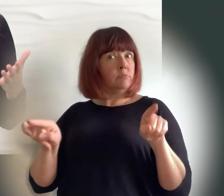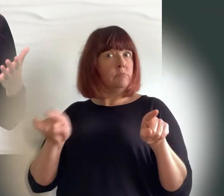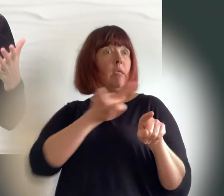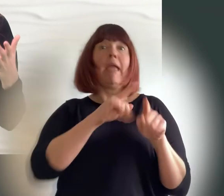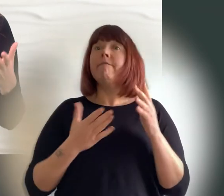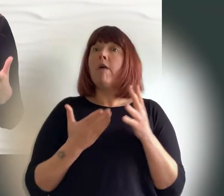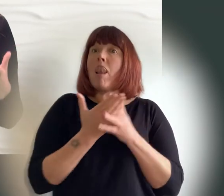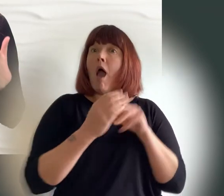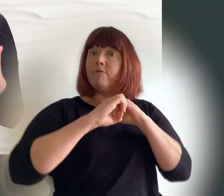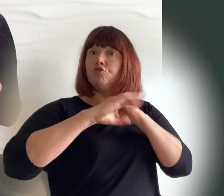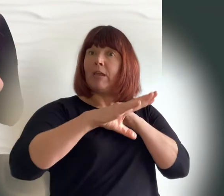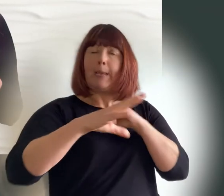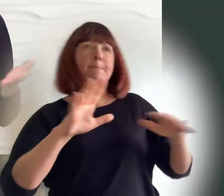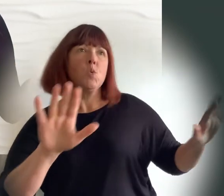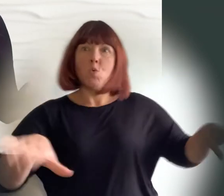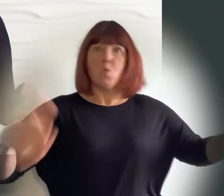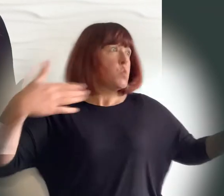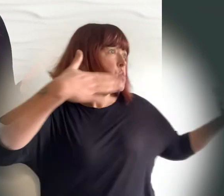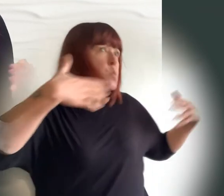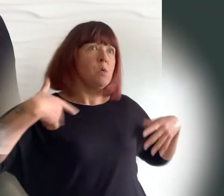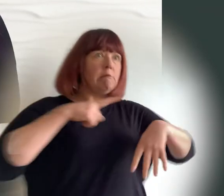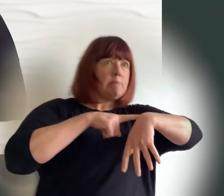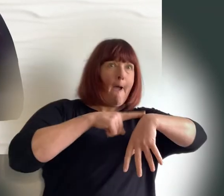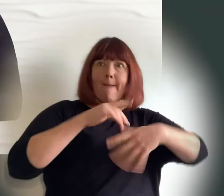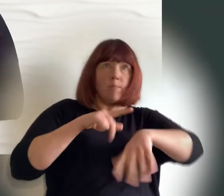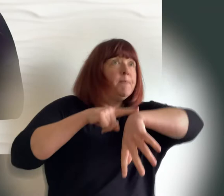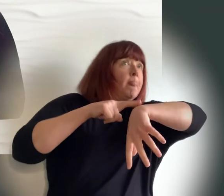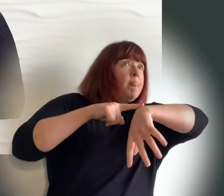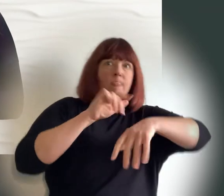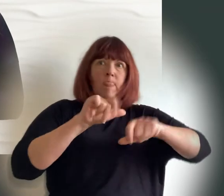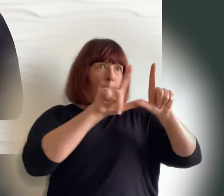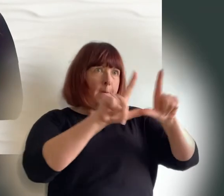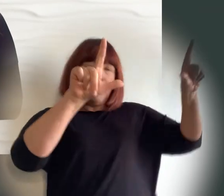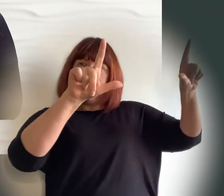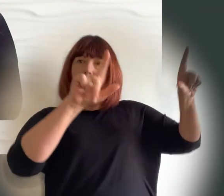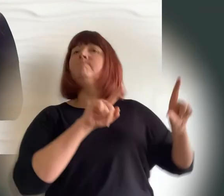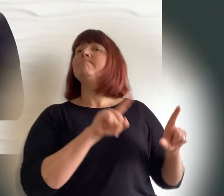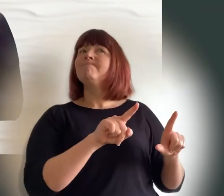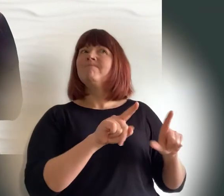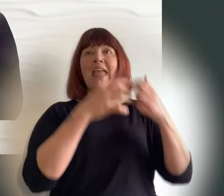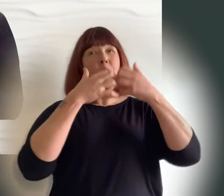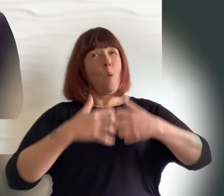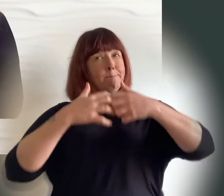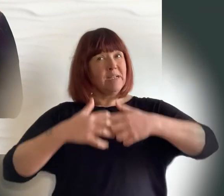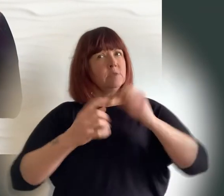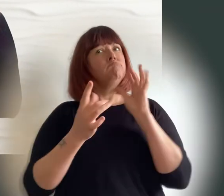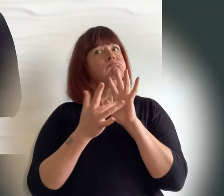in at the right time or you'll miss the action you also need to make sure you have the correct equipment to watch if you don't want to